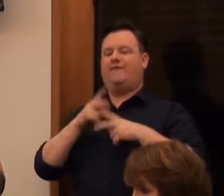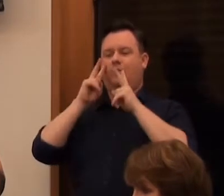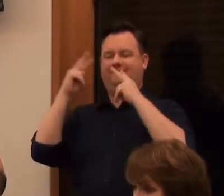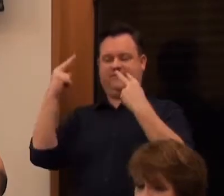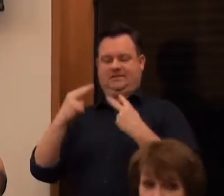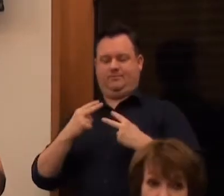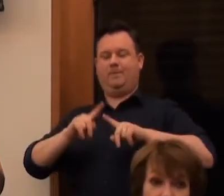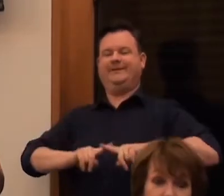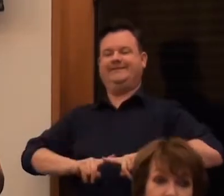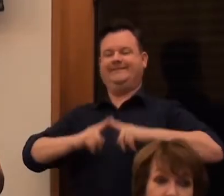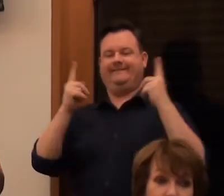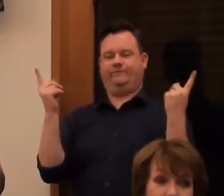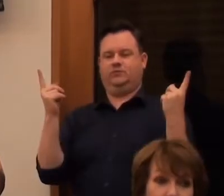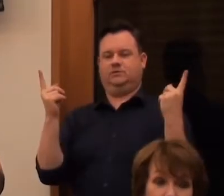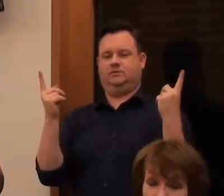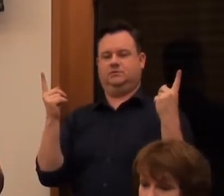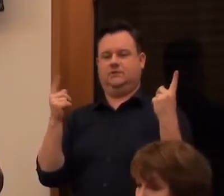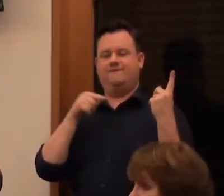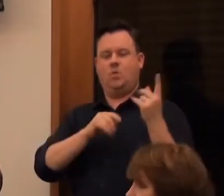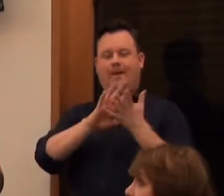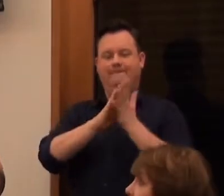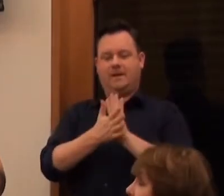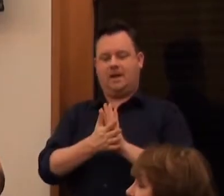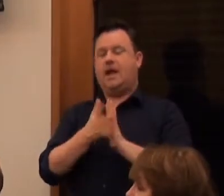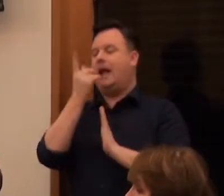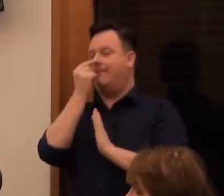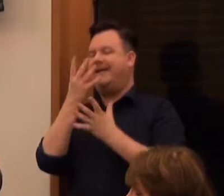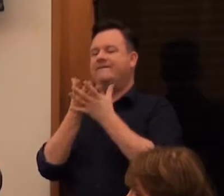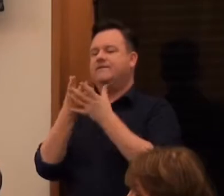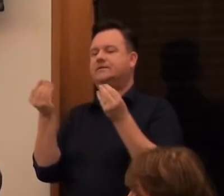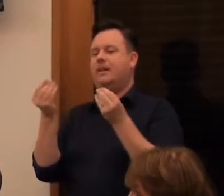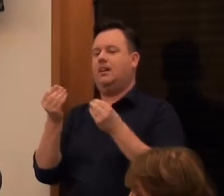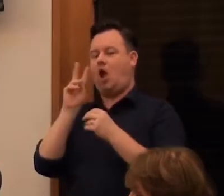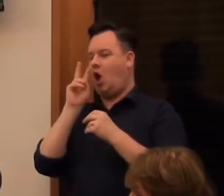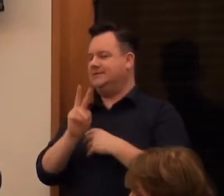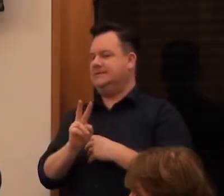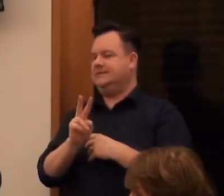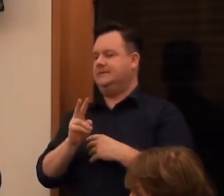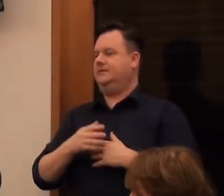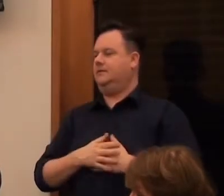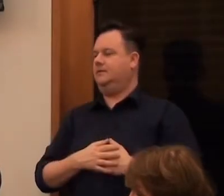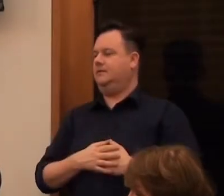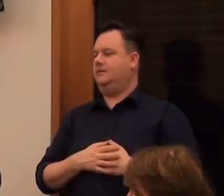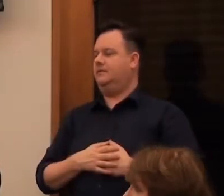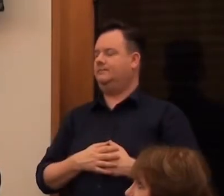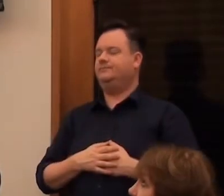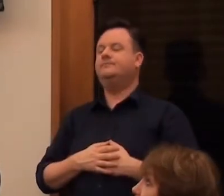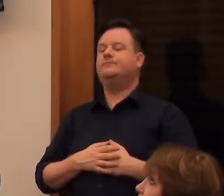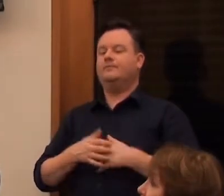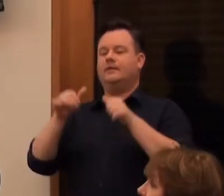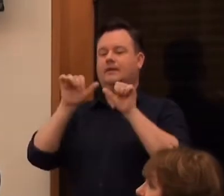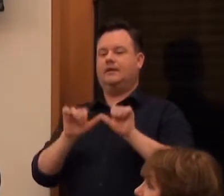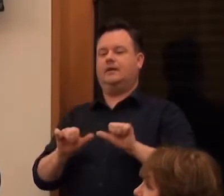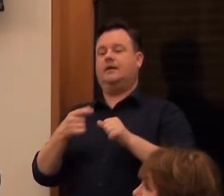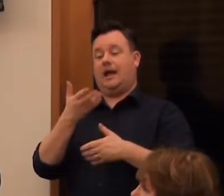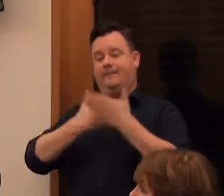different in order to be impaired. So that's right. Okay. Very good. Now, tell us about the DNA